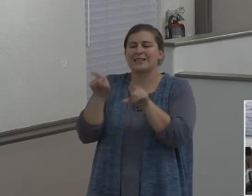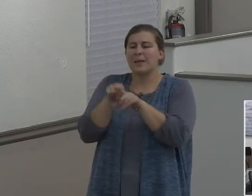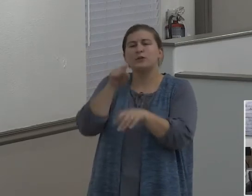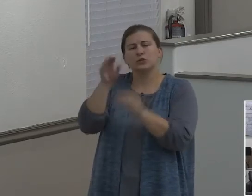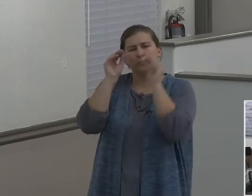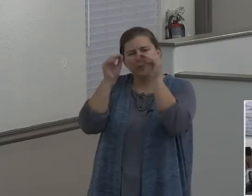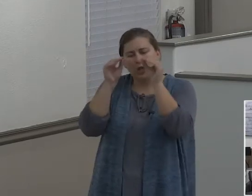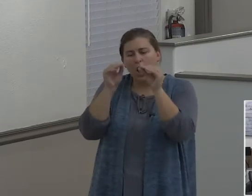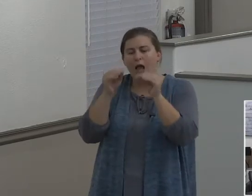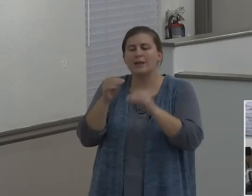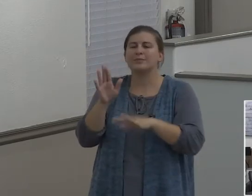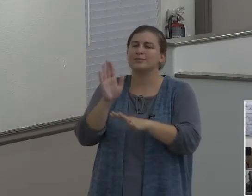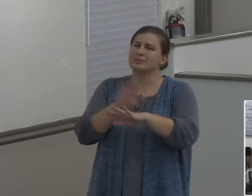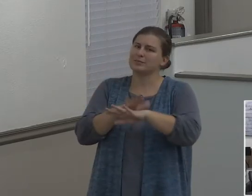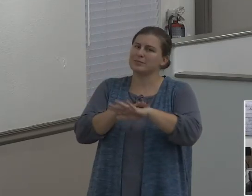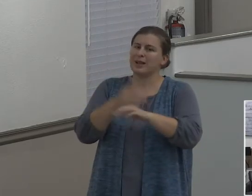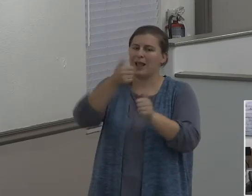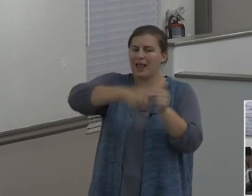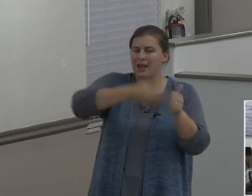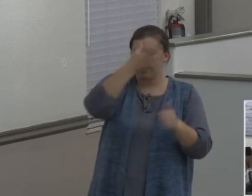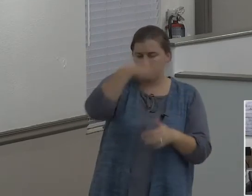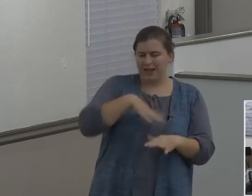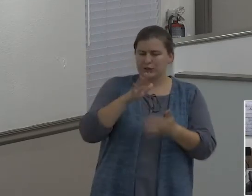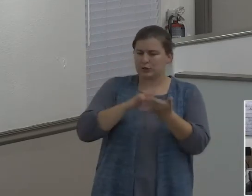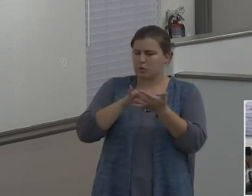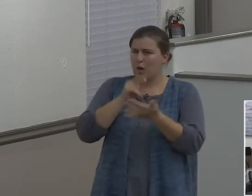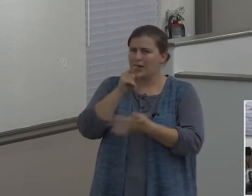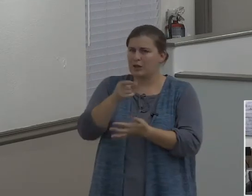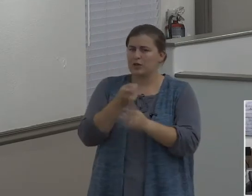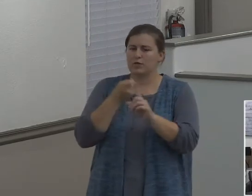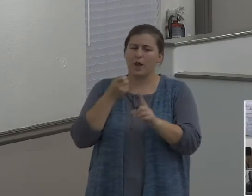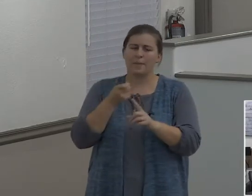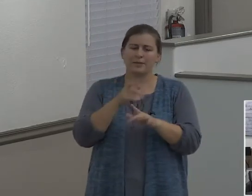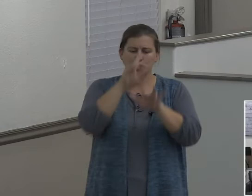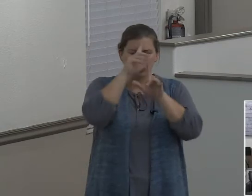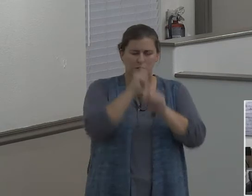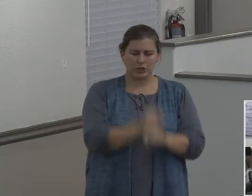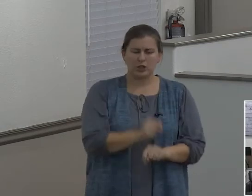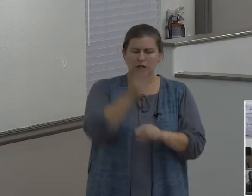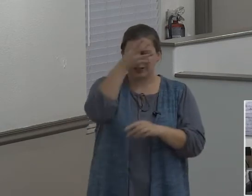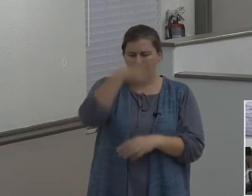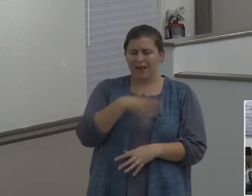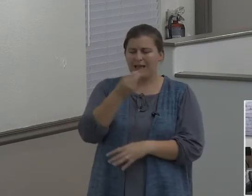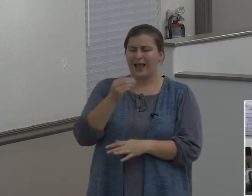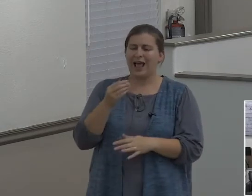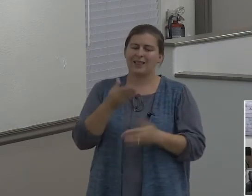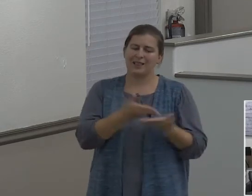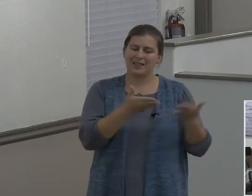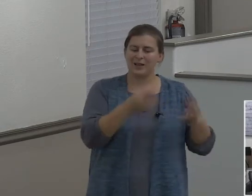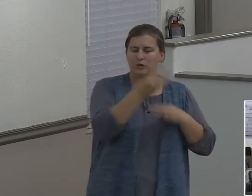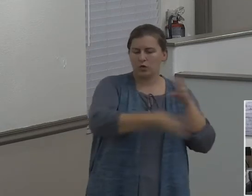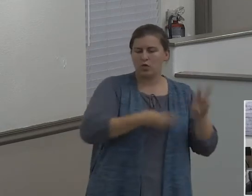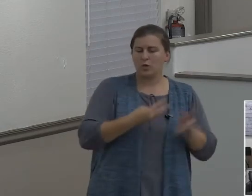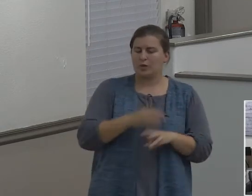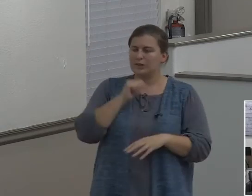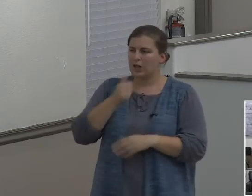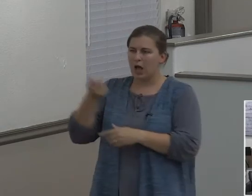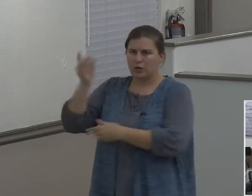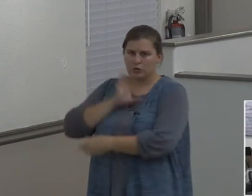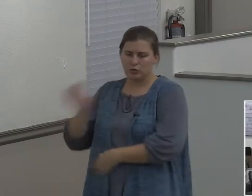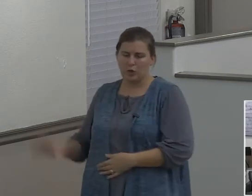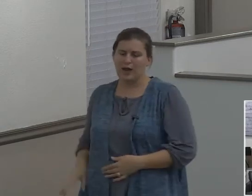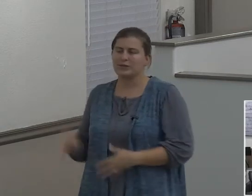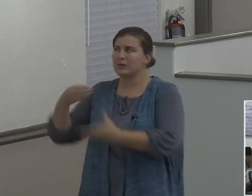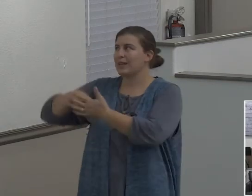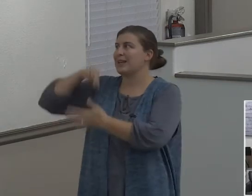philosophy and vain deceit after the tradition of men, after the rudiments of the world and not after Christ. For in Him dwelleth all the fullness